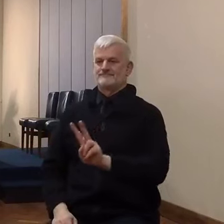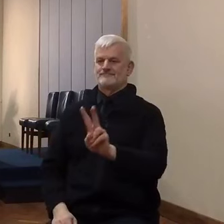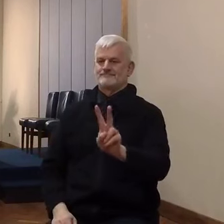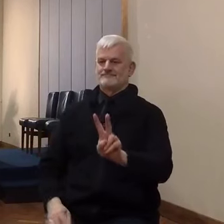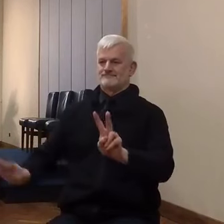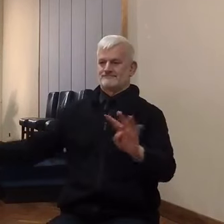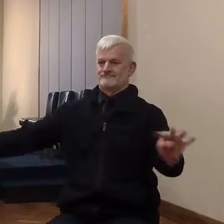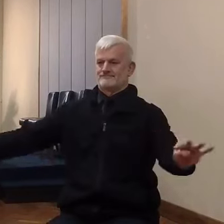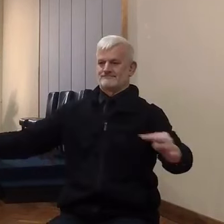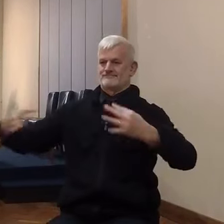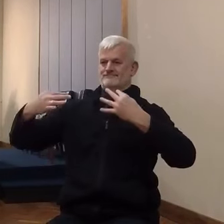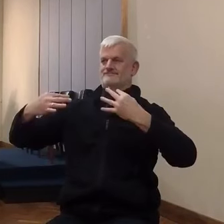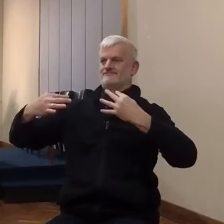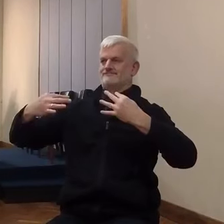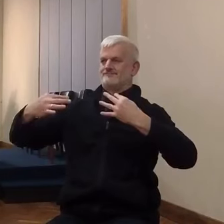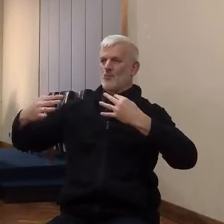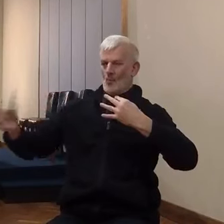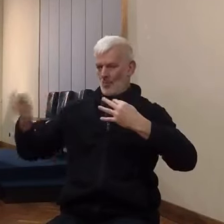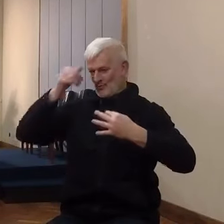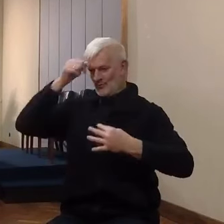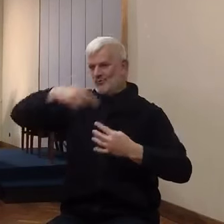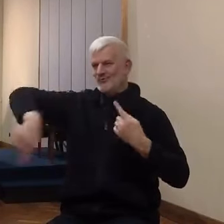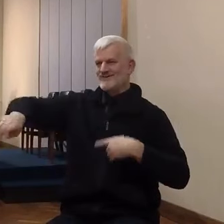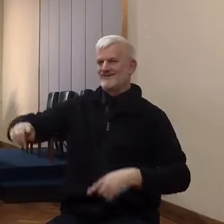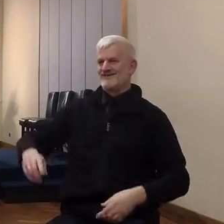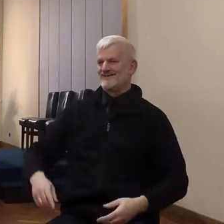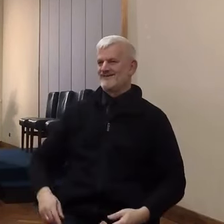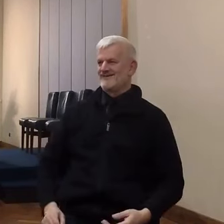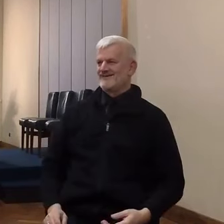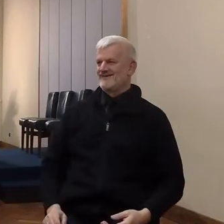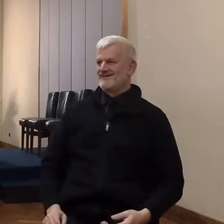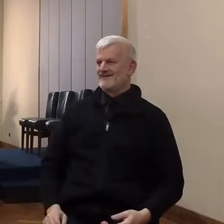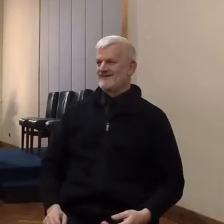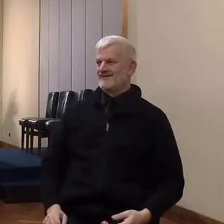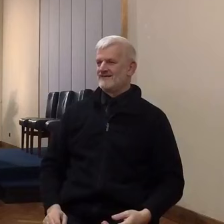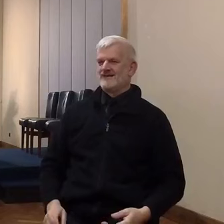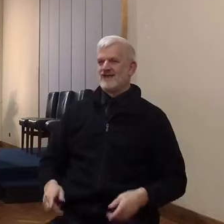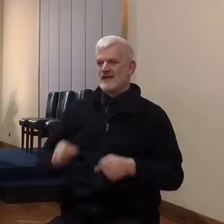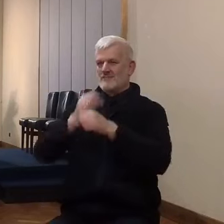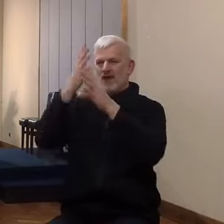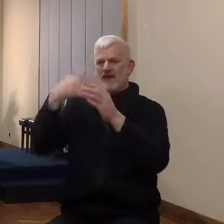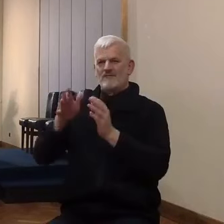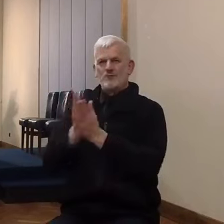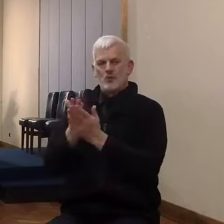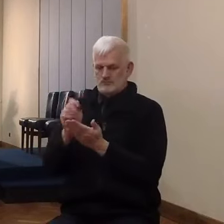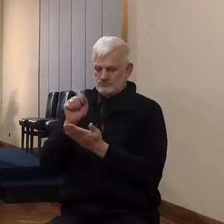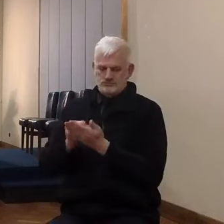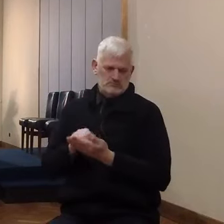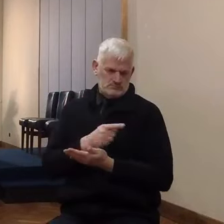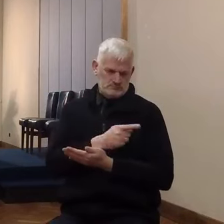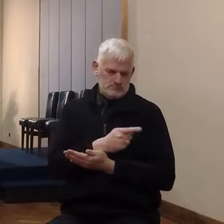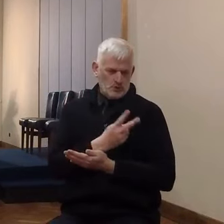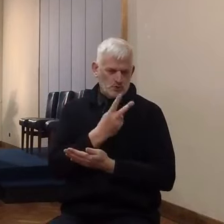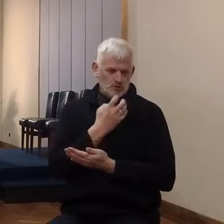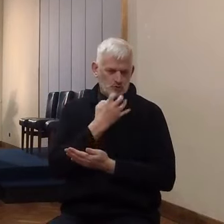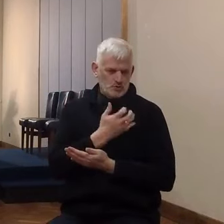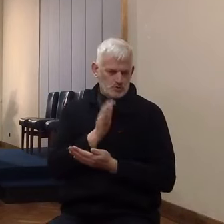recorded it in their log. Two Jews entered in, very suspicious, and nobody did